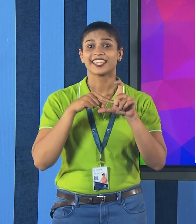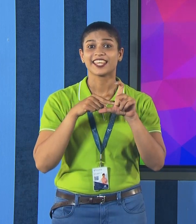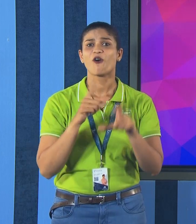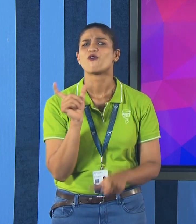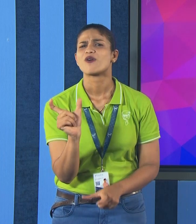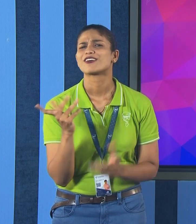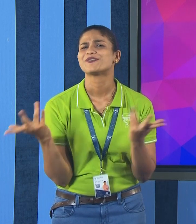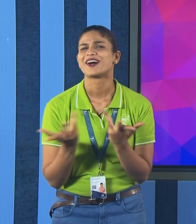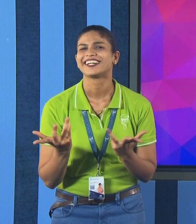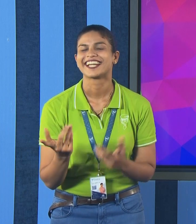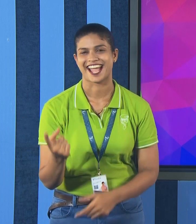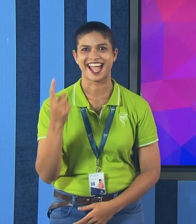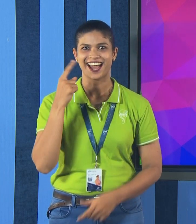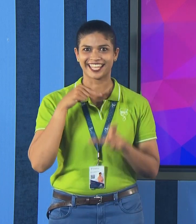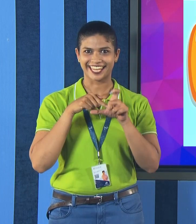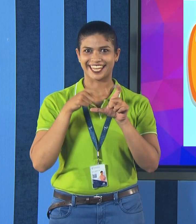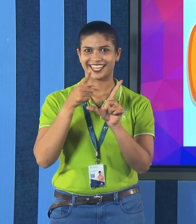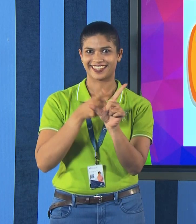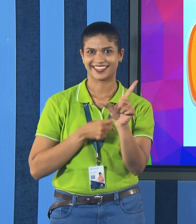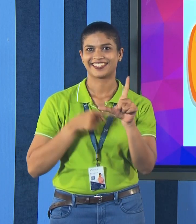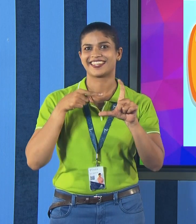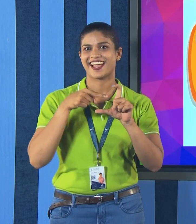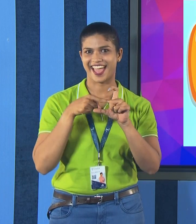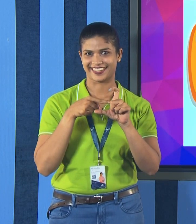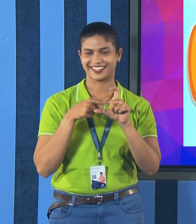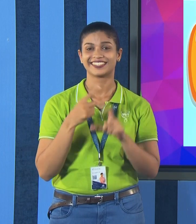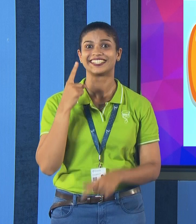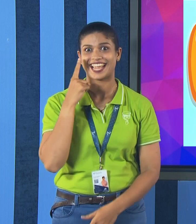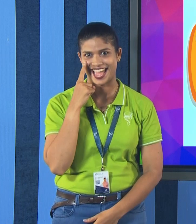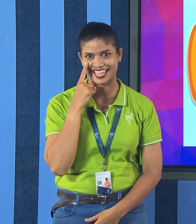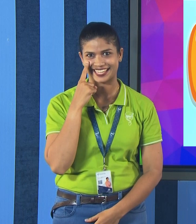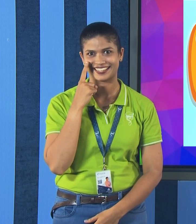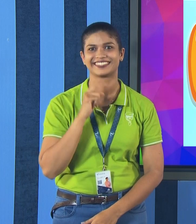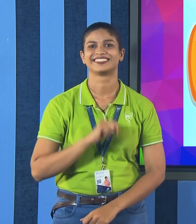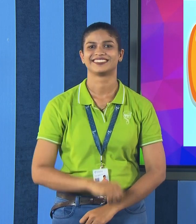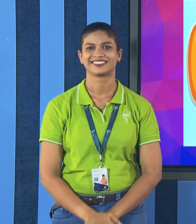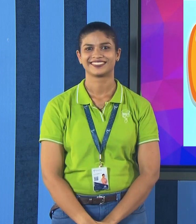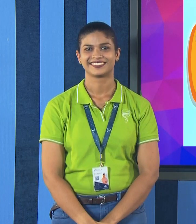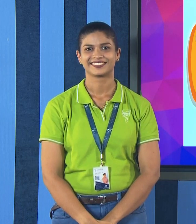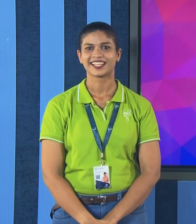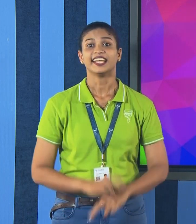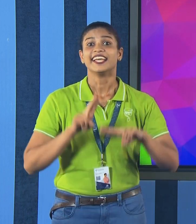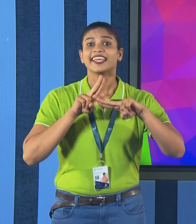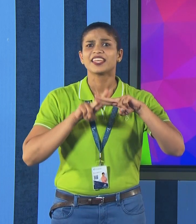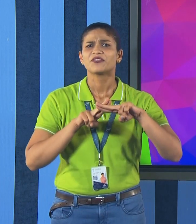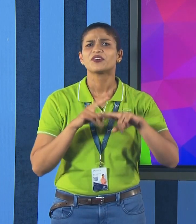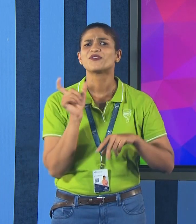Letter E, what is the word? I, E, Y, E, I. What is the word